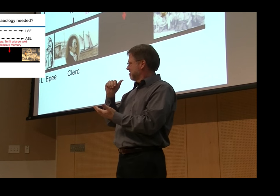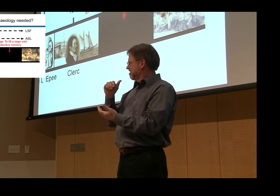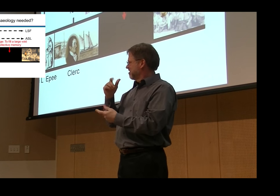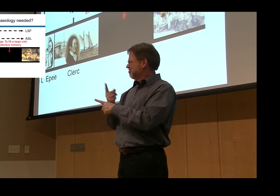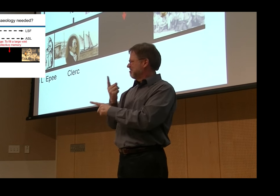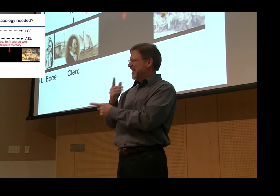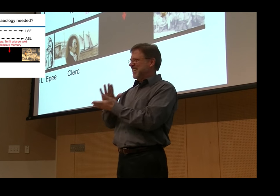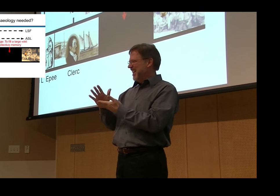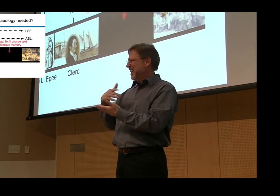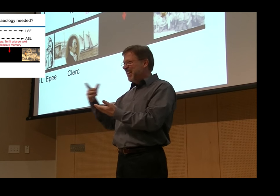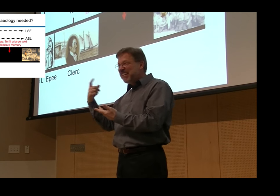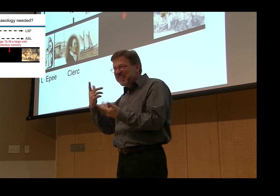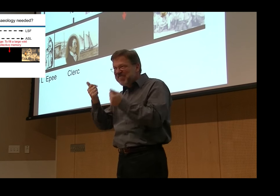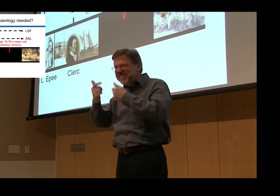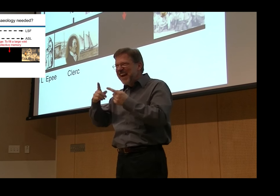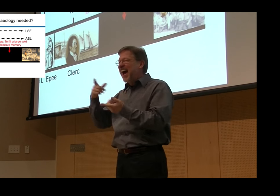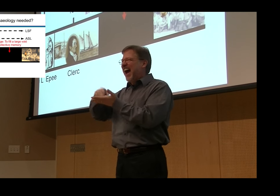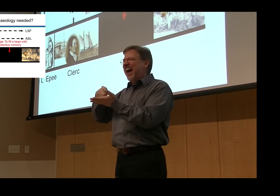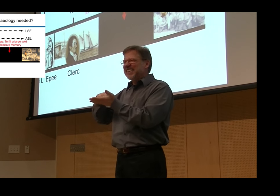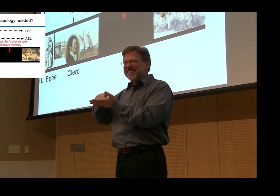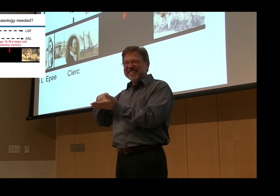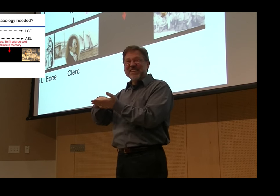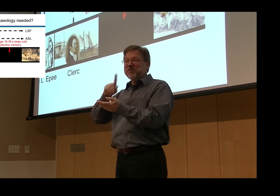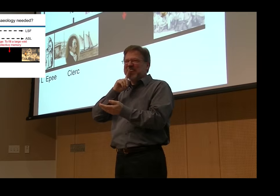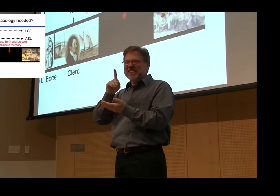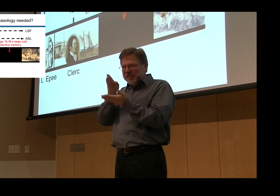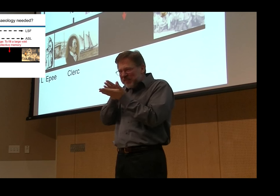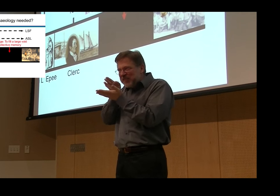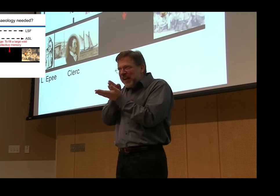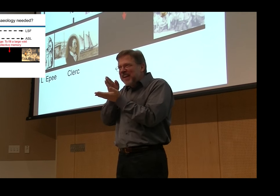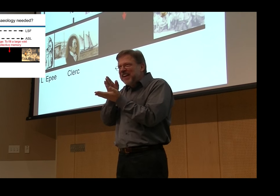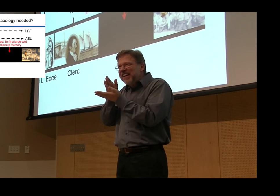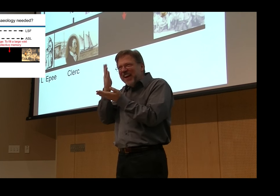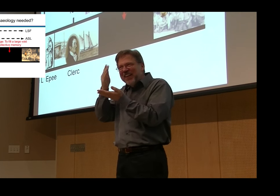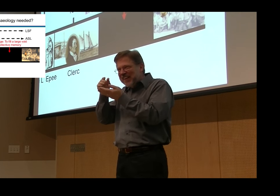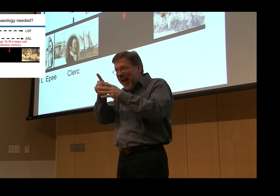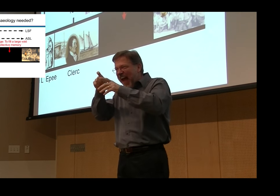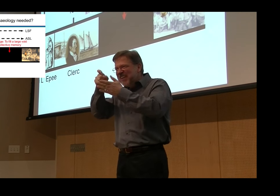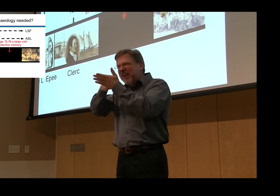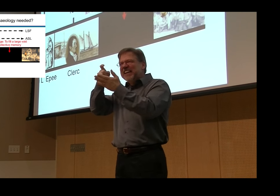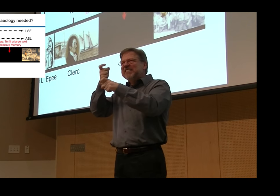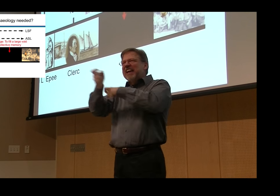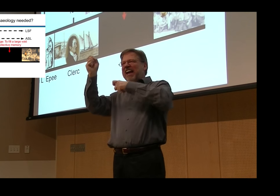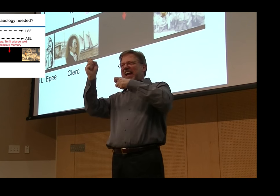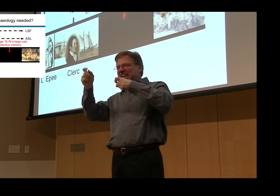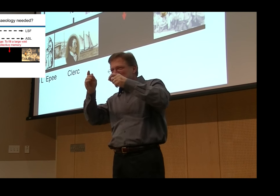but of course it does represent, just like, just as you get dirty doing